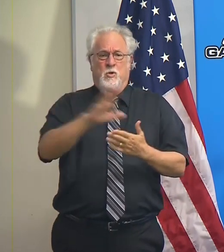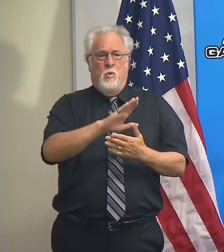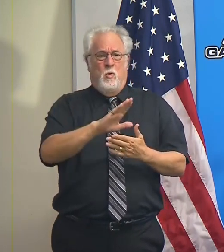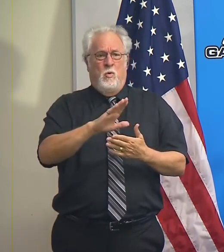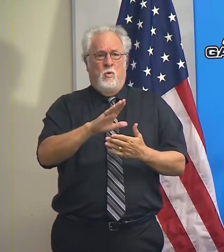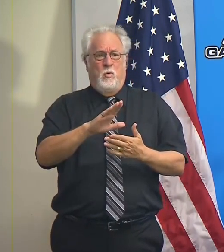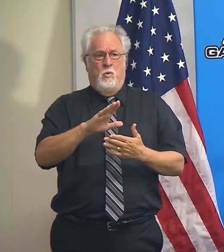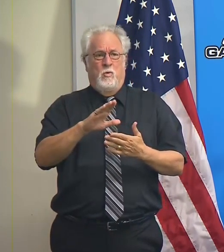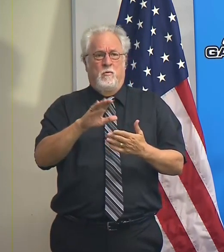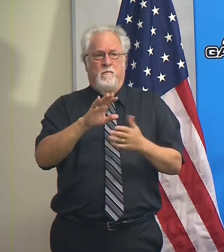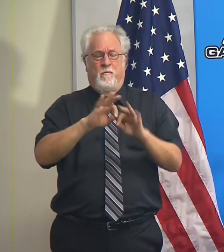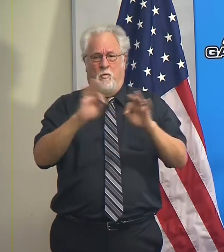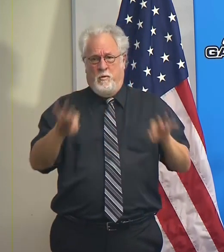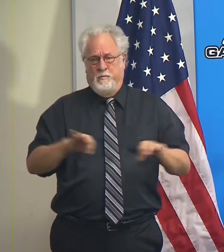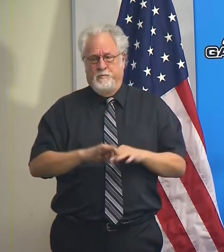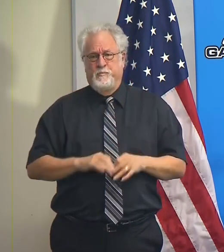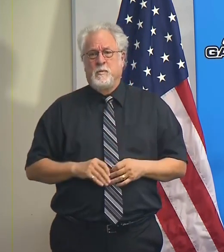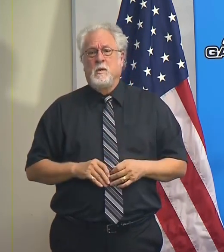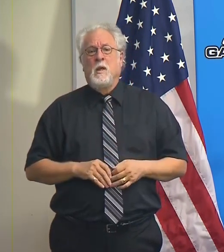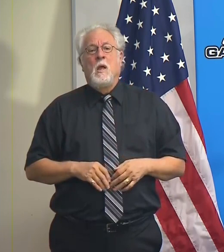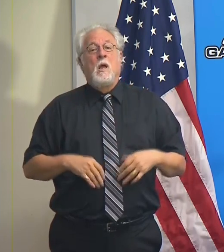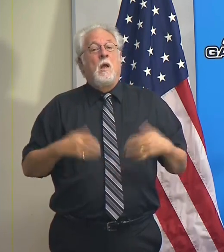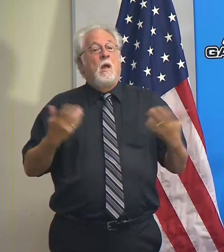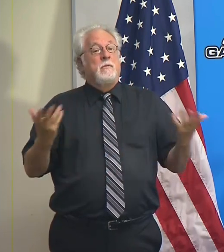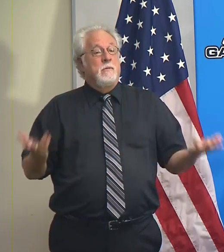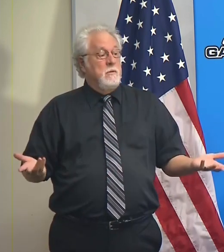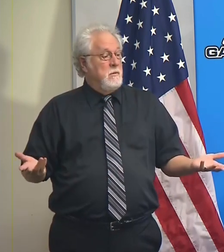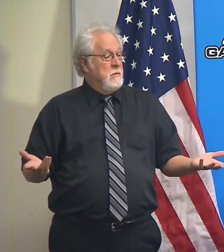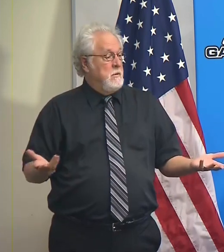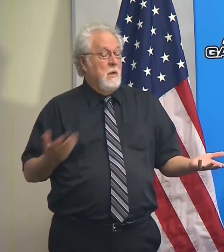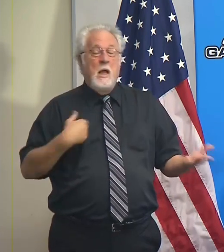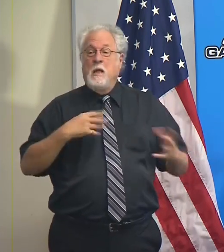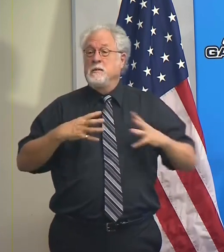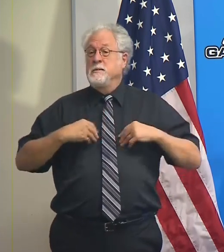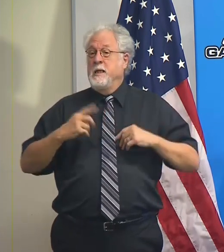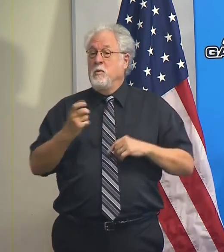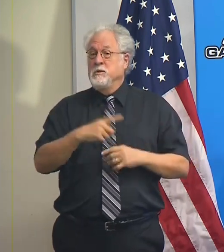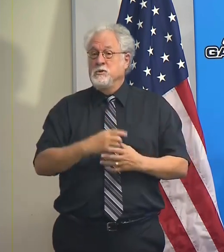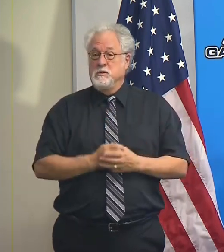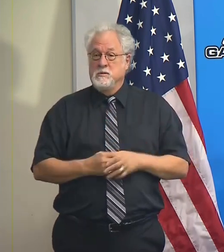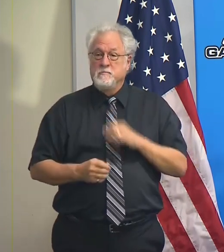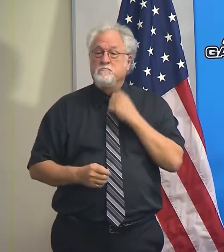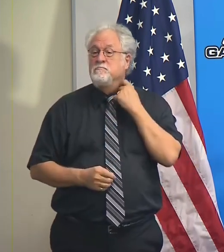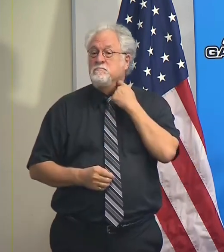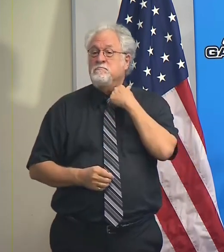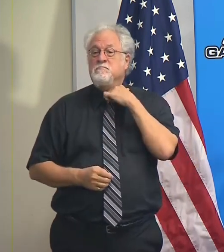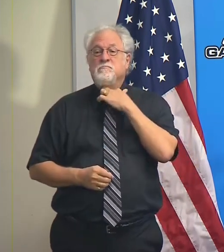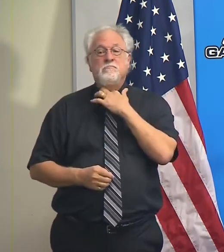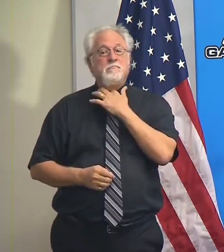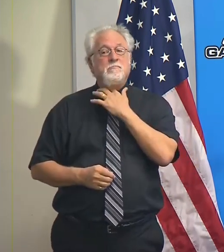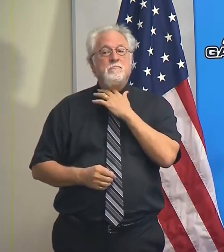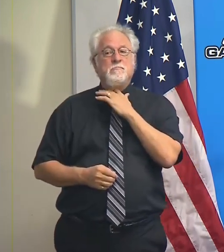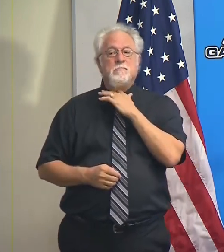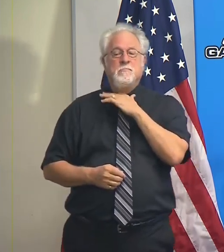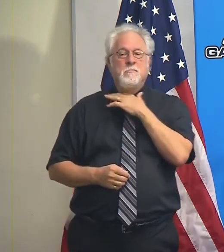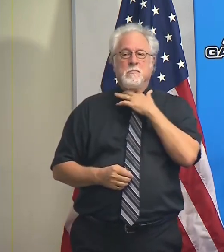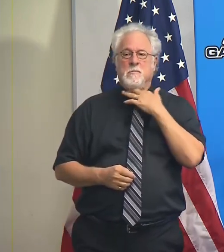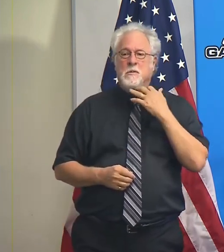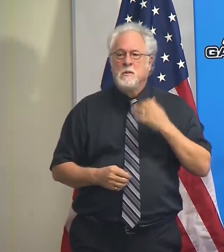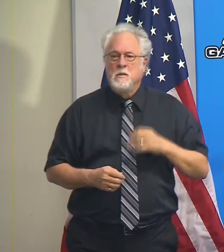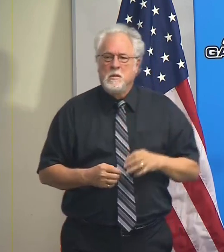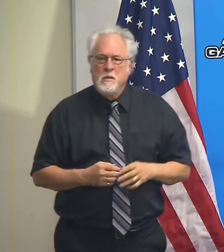form. So with that, I will take some questions. Yes, sir. Hi, Governor. And you know,